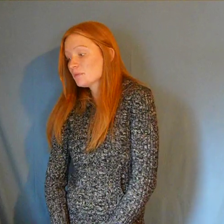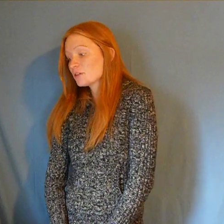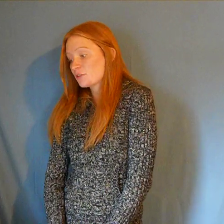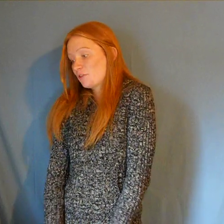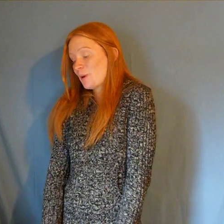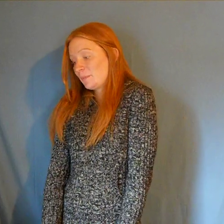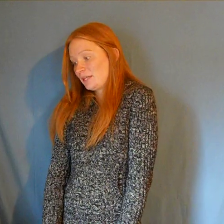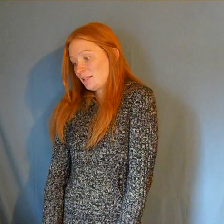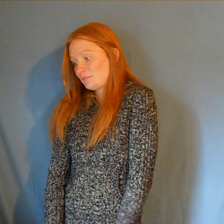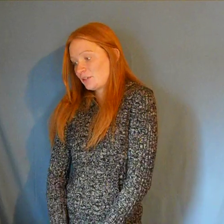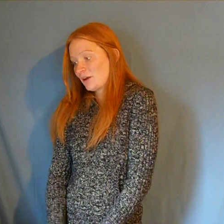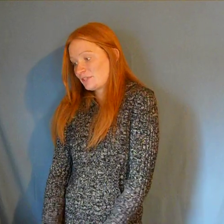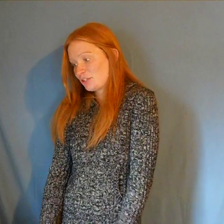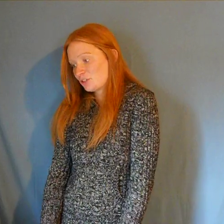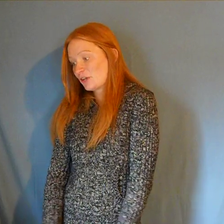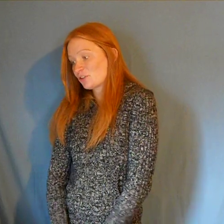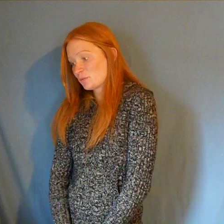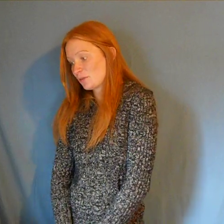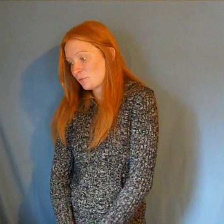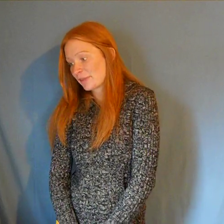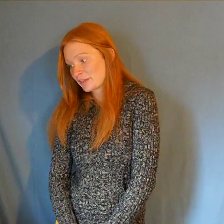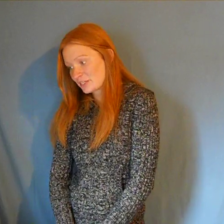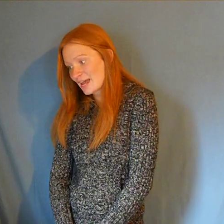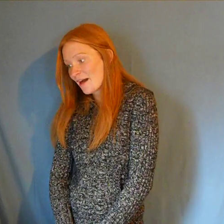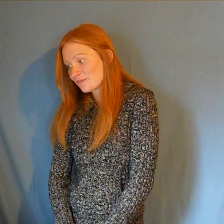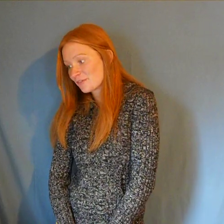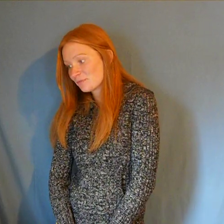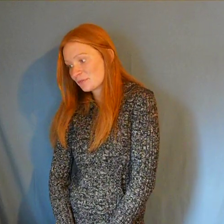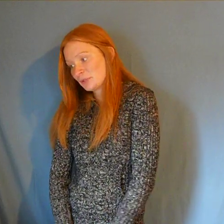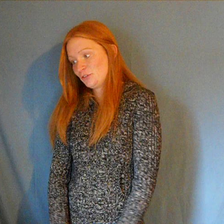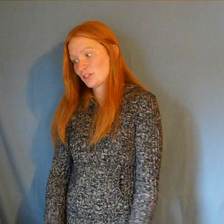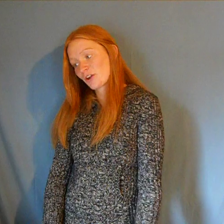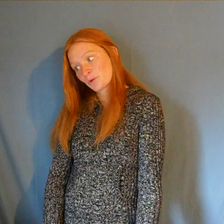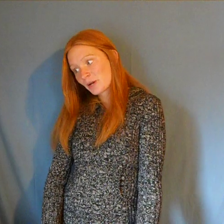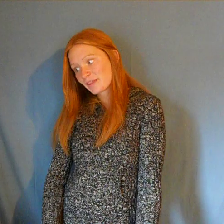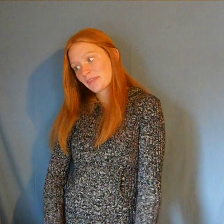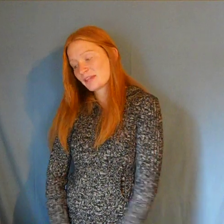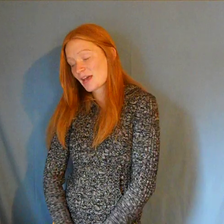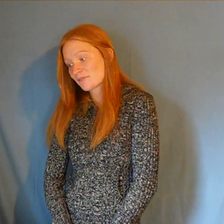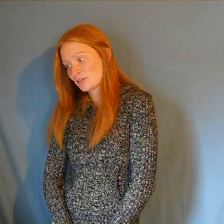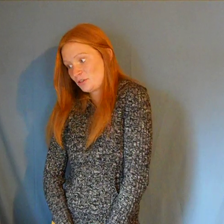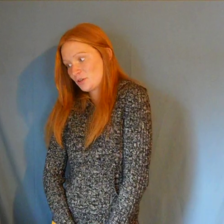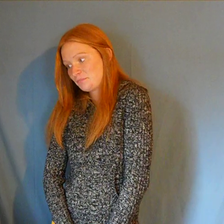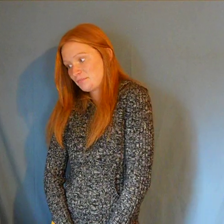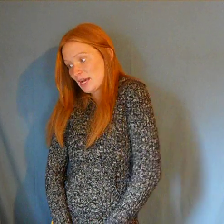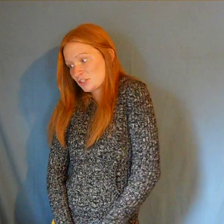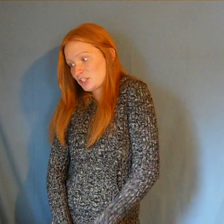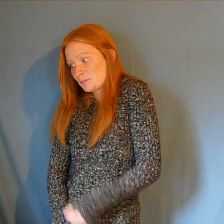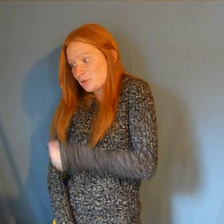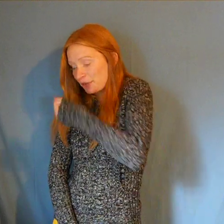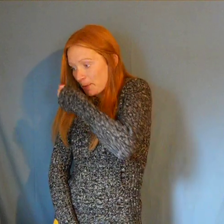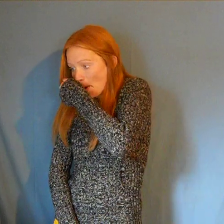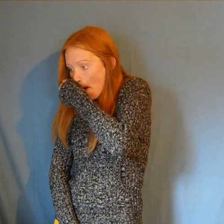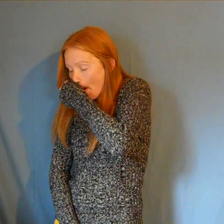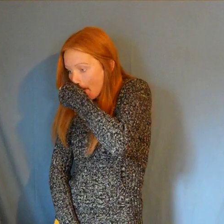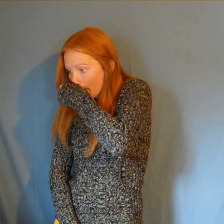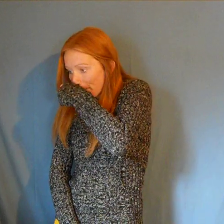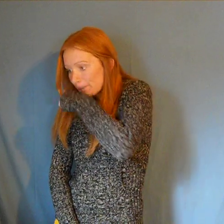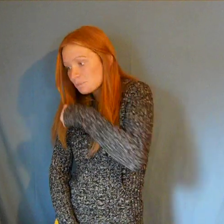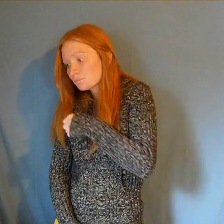So you probably have seen strangers before that are Deaf, but you just aren't aware that they're Deaf because you don't actually speak with them. Or maybe I just